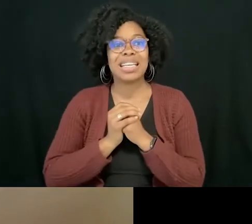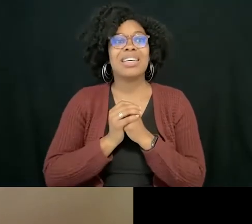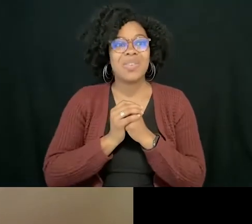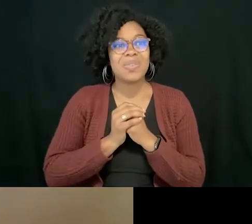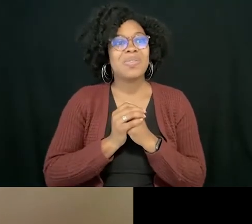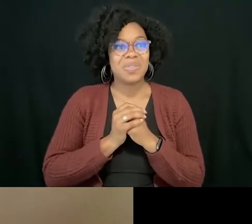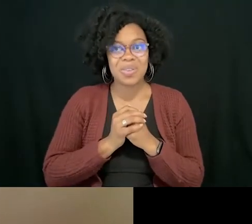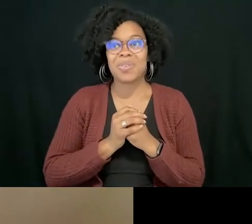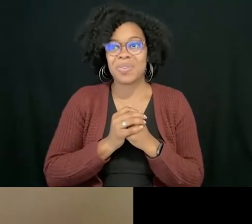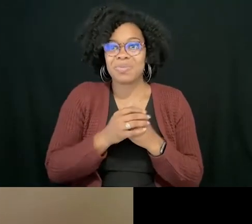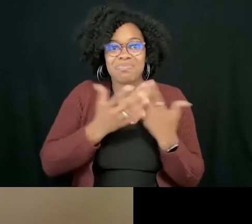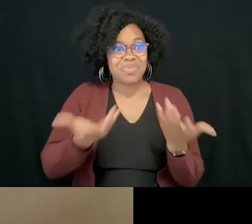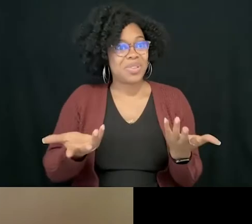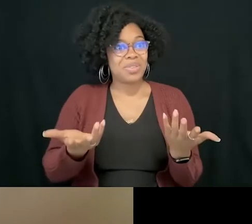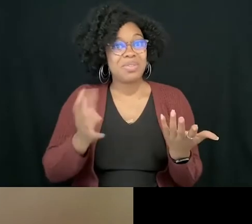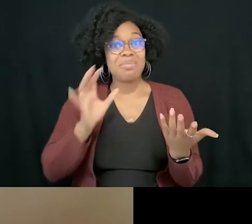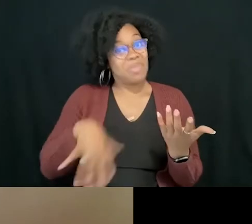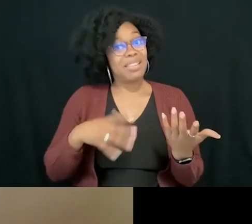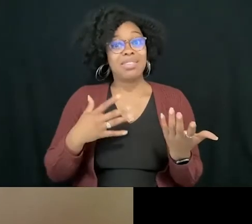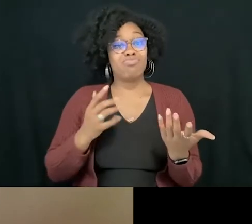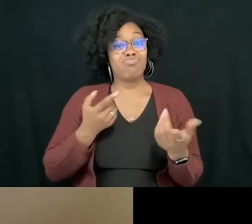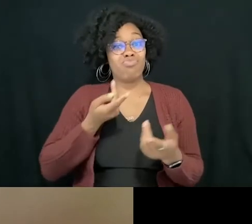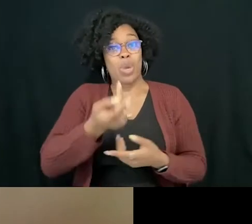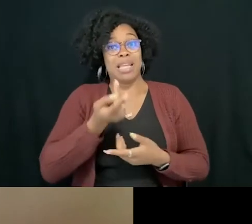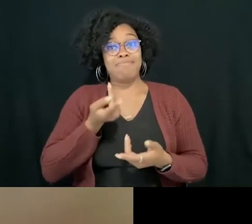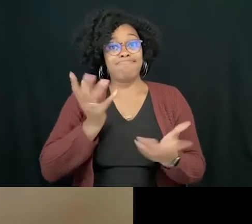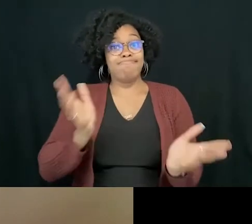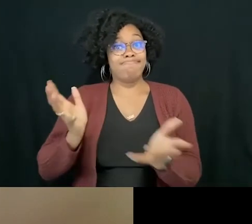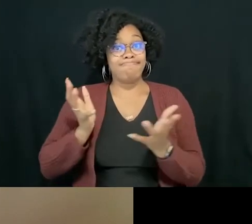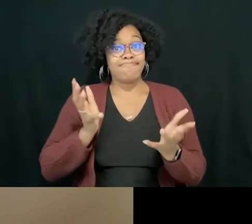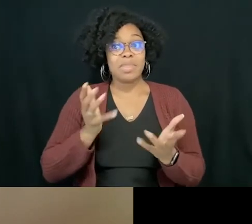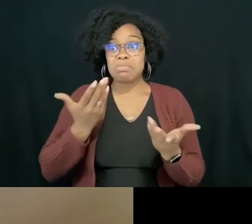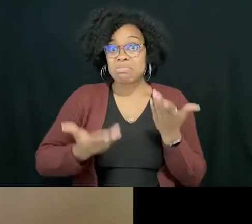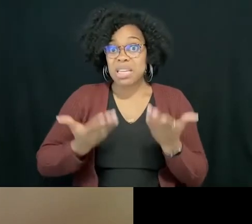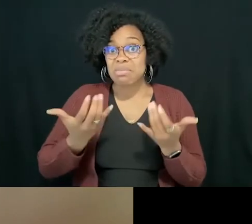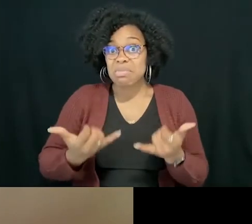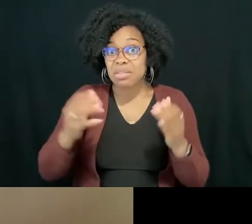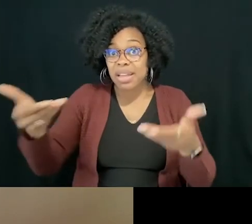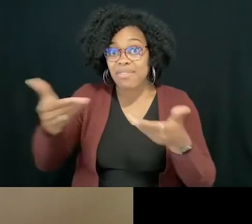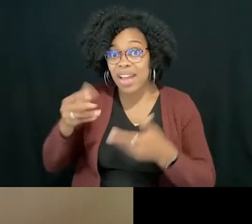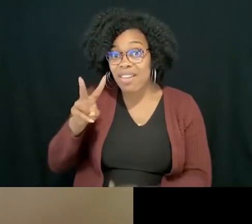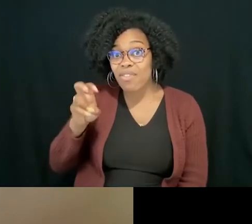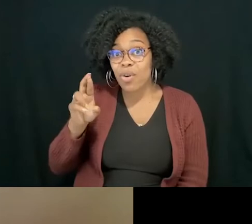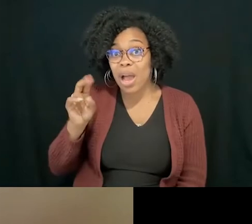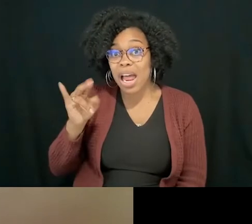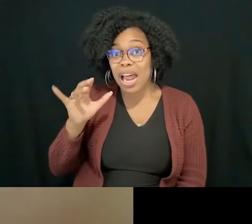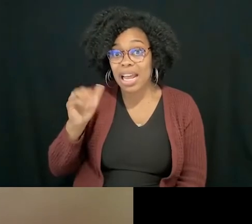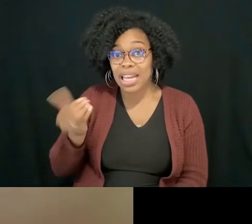those are that's our conversation. I don't maybe we'll invite Veronica in again and we're